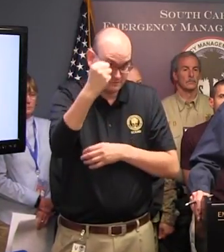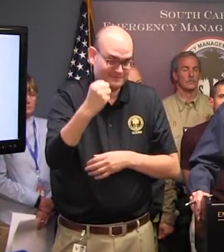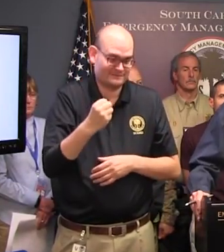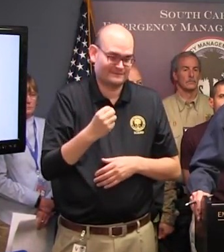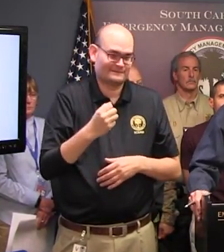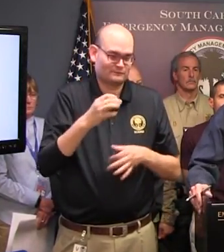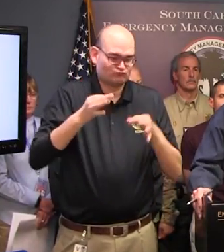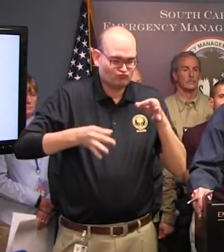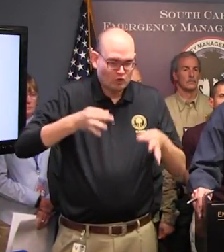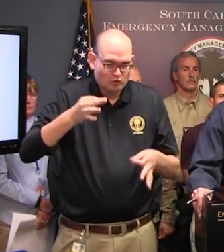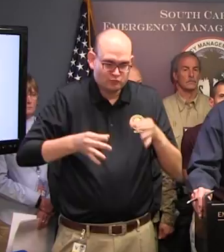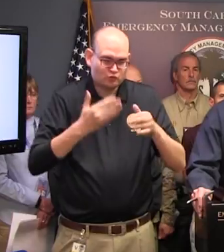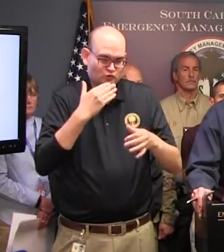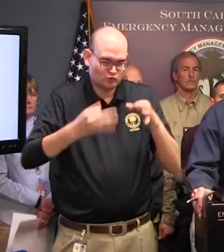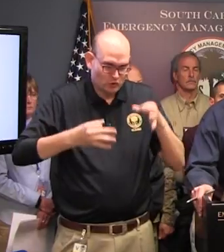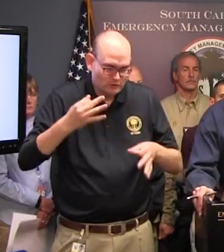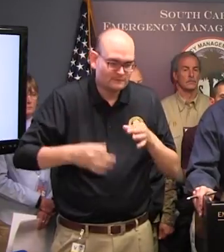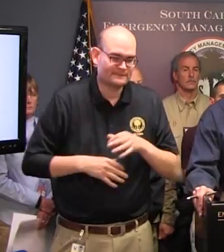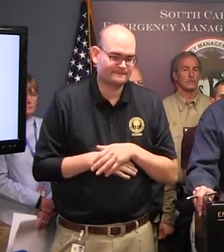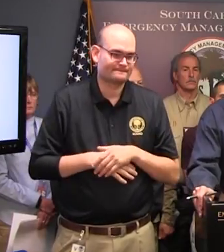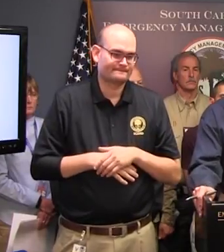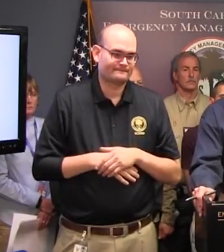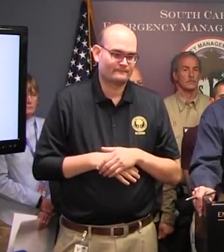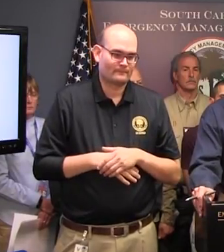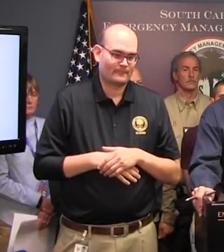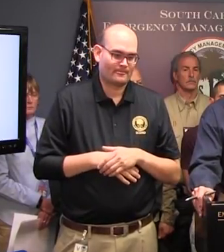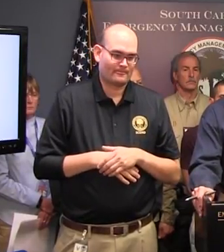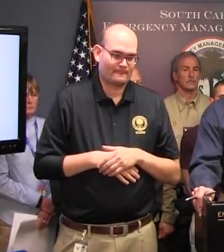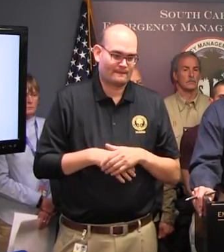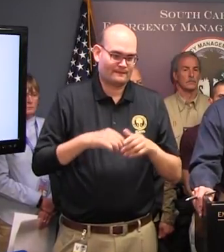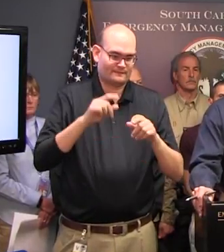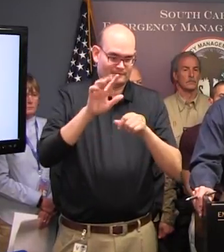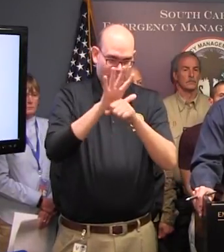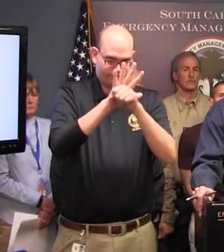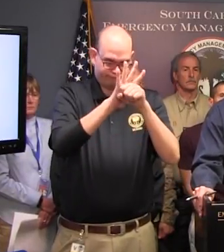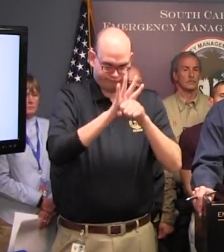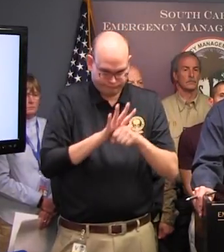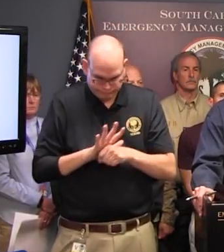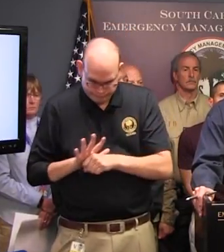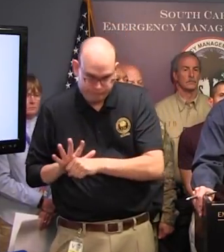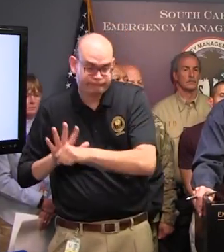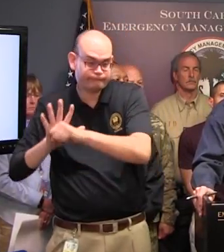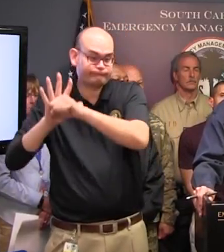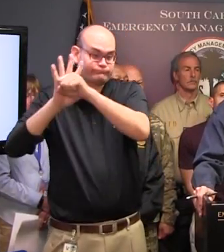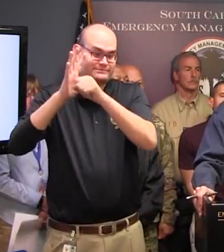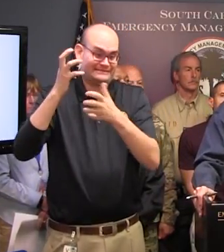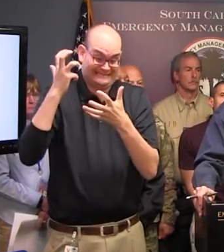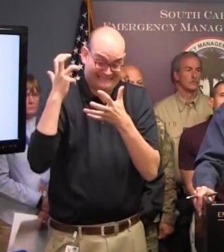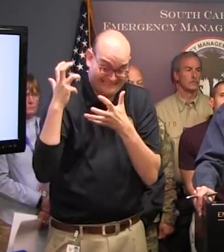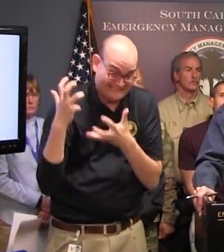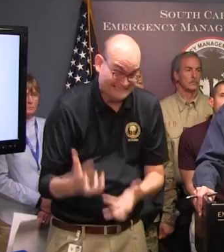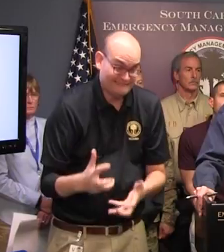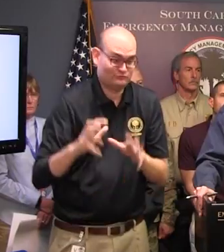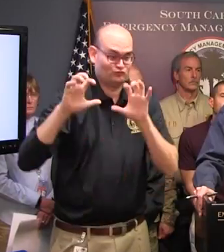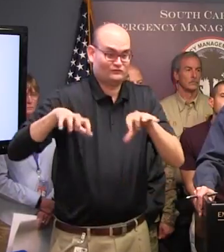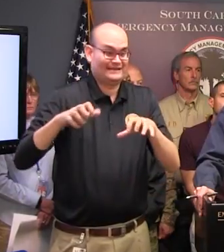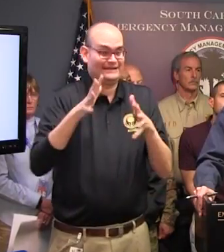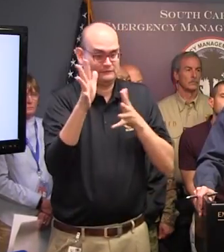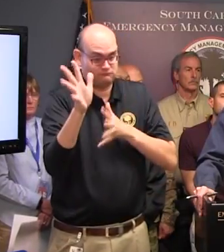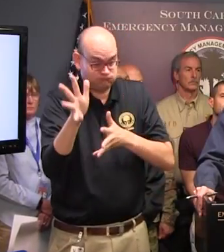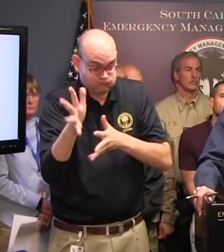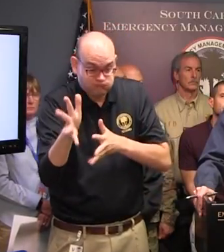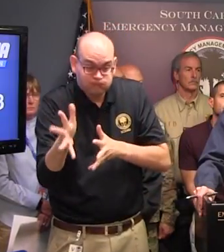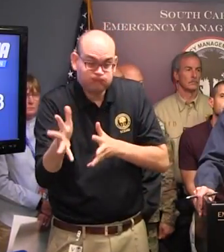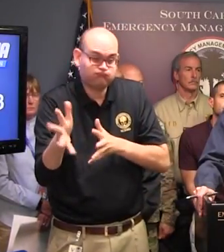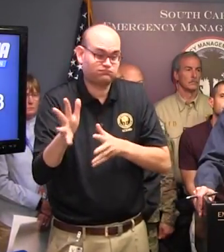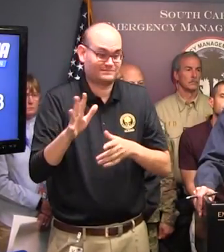in these areas, when the wind is blowing hard and the water is flowing in deep, we can't come get you. There's a time when you are purely on